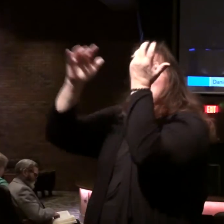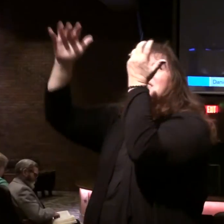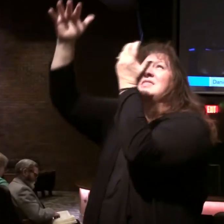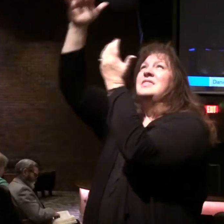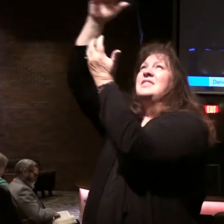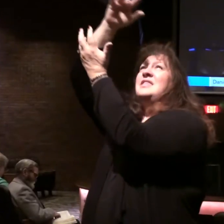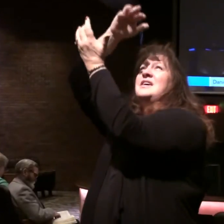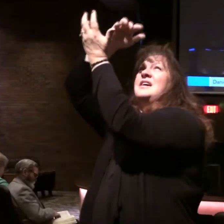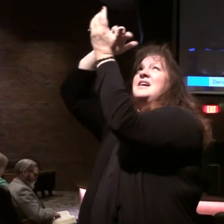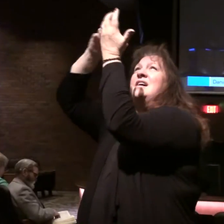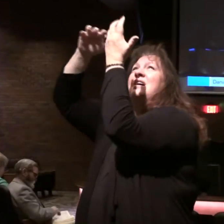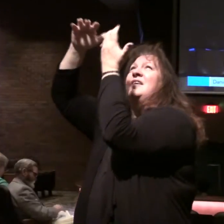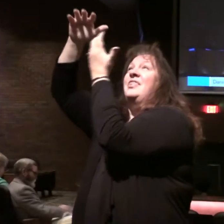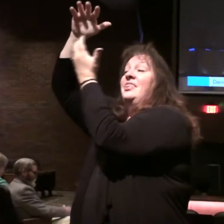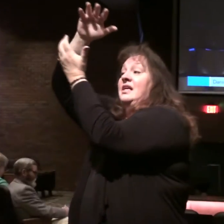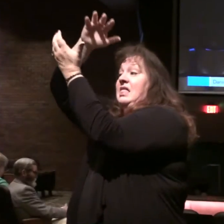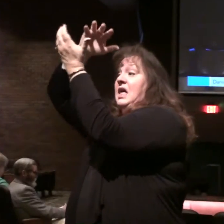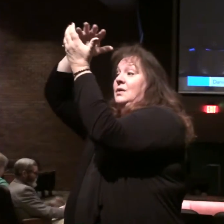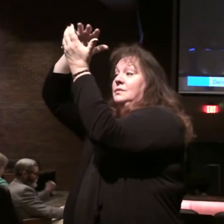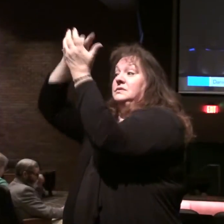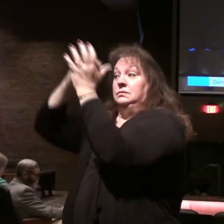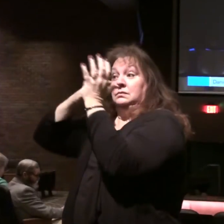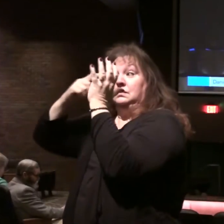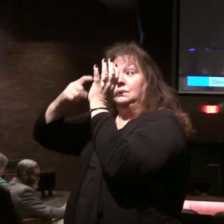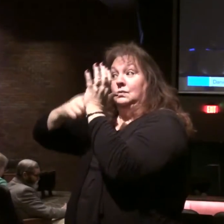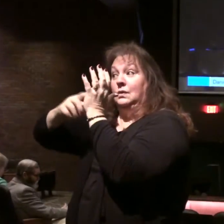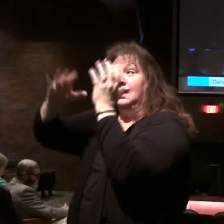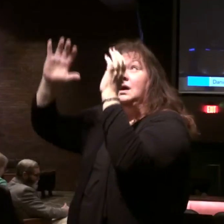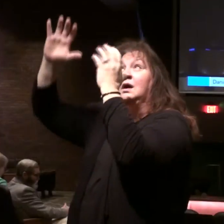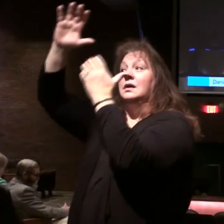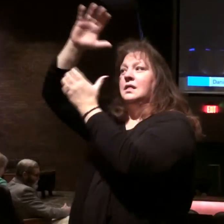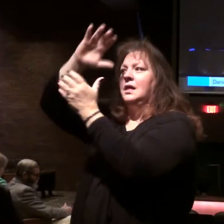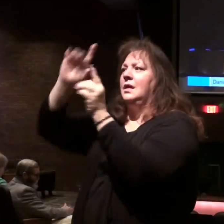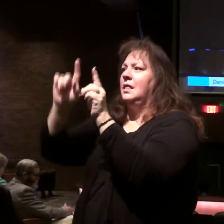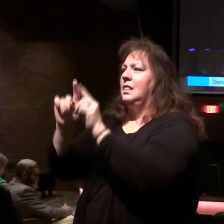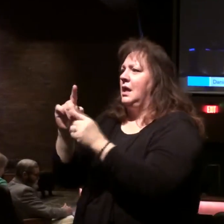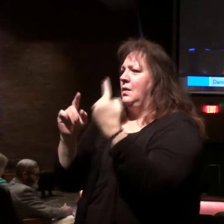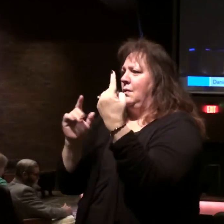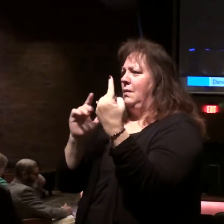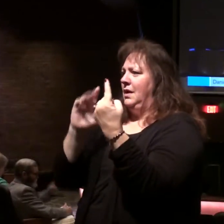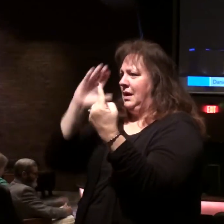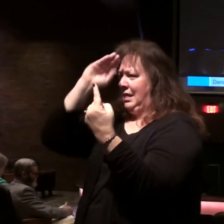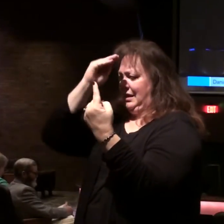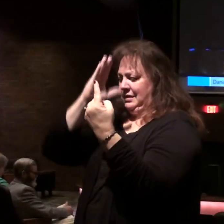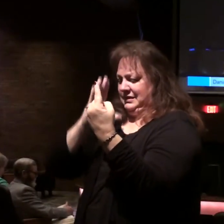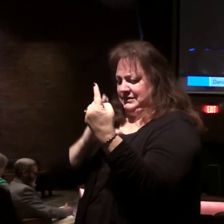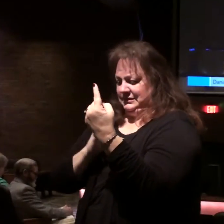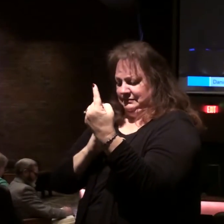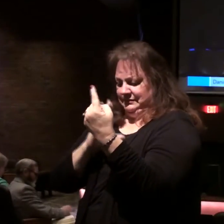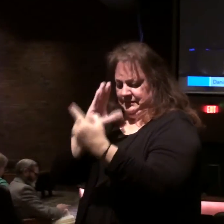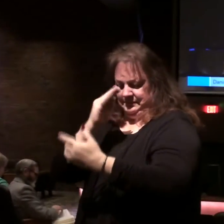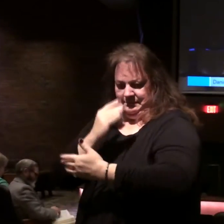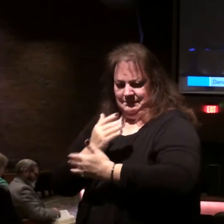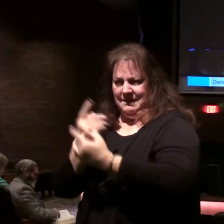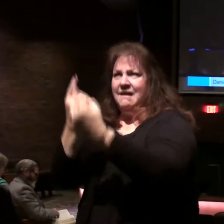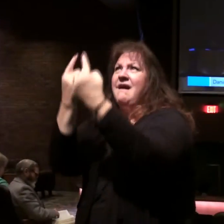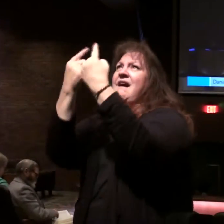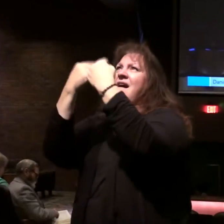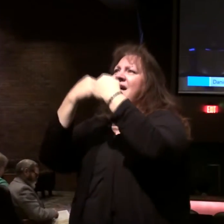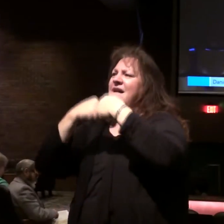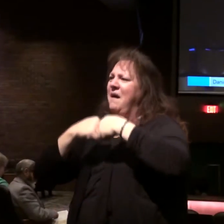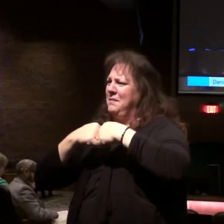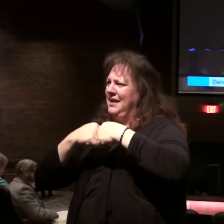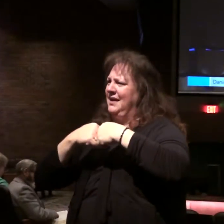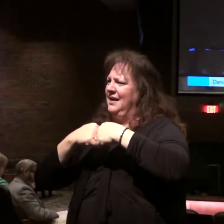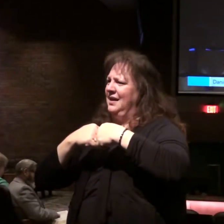heaven. No, here we have the clouds. And one like a son of man was coming. So there's